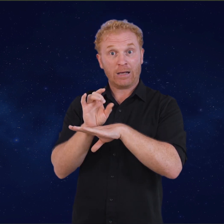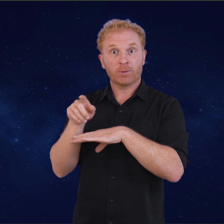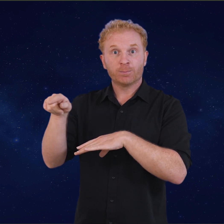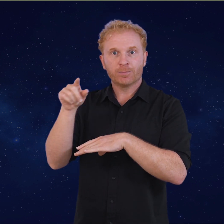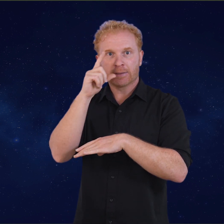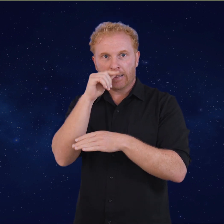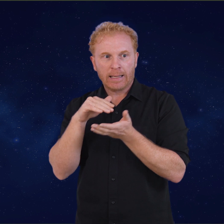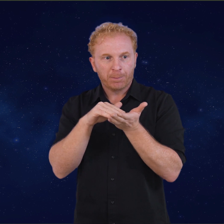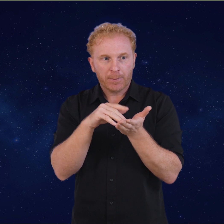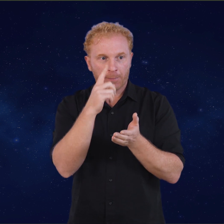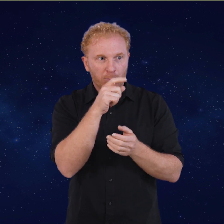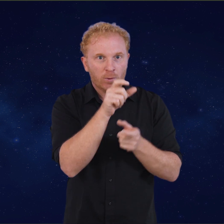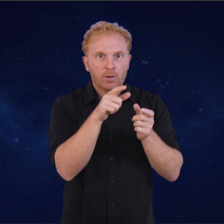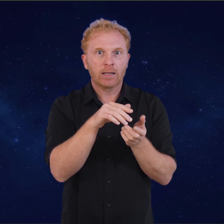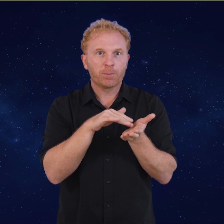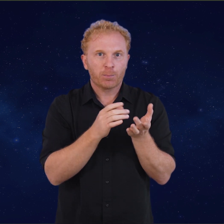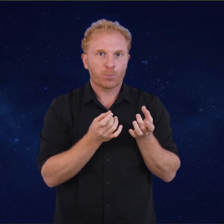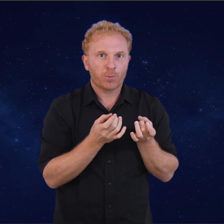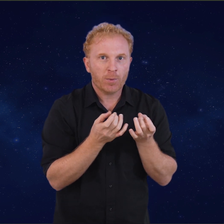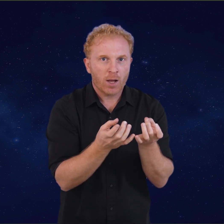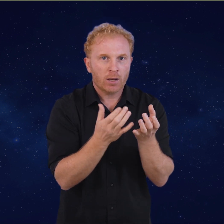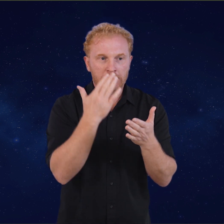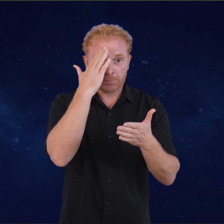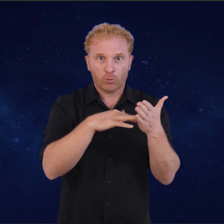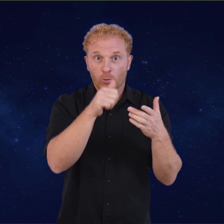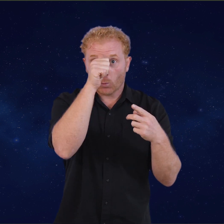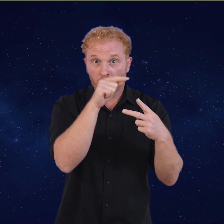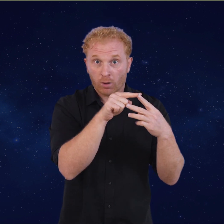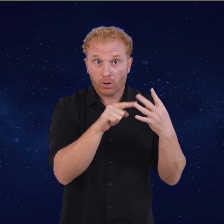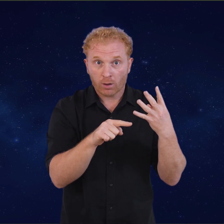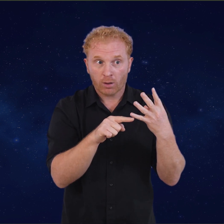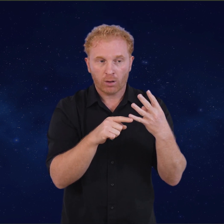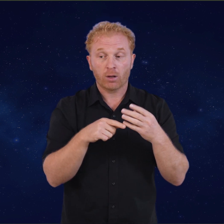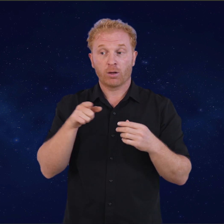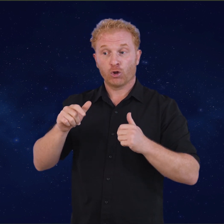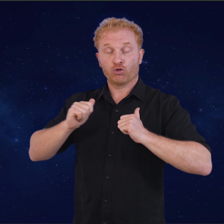then integrate their experience into their lives and manage any challenging emotions.